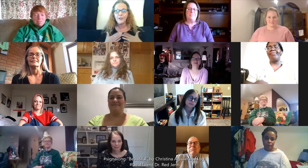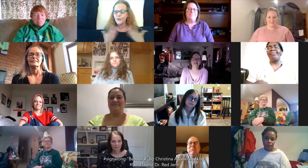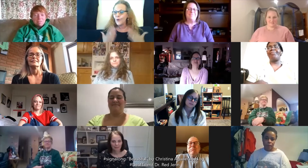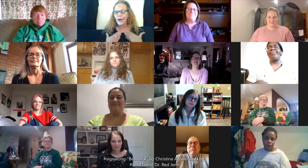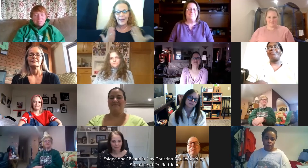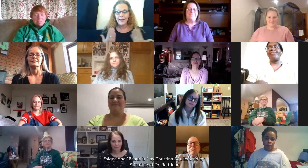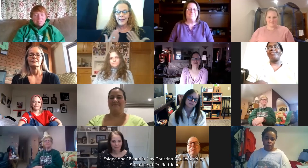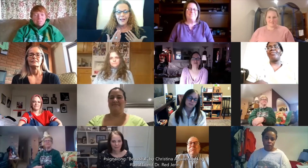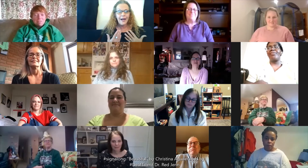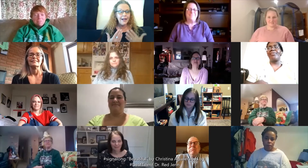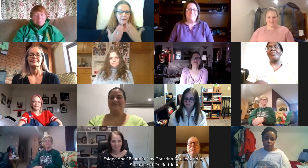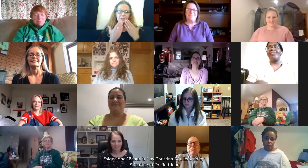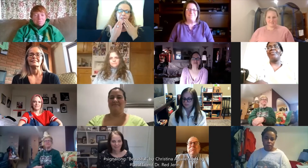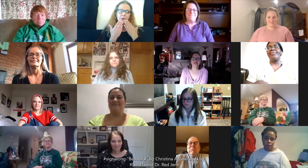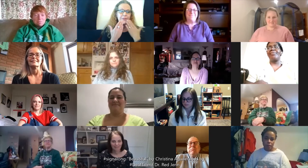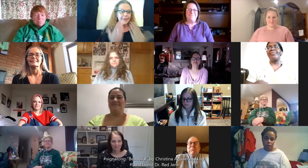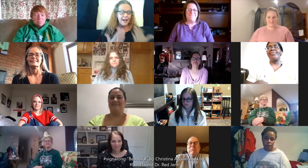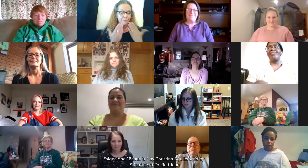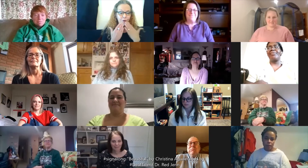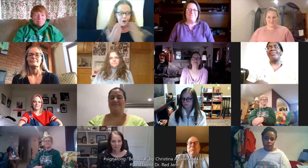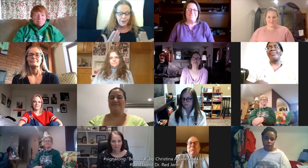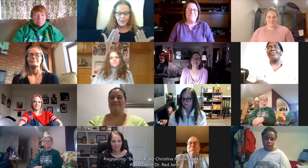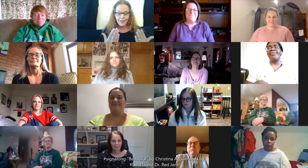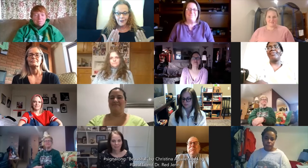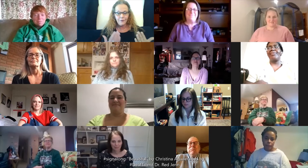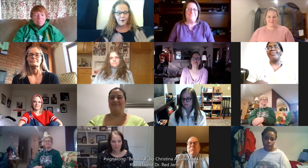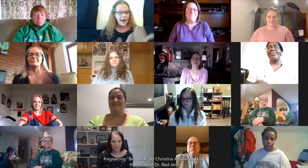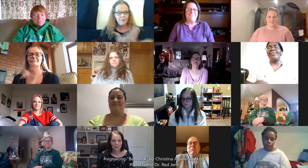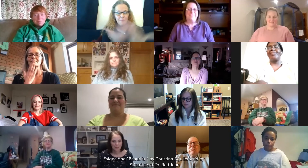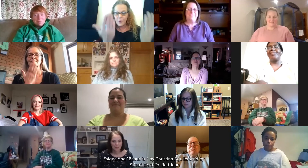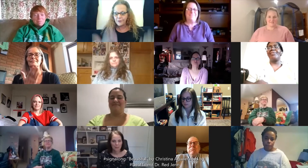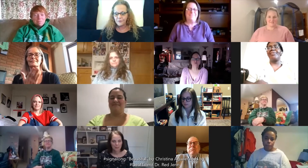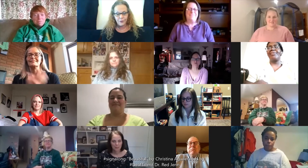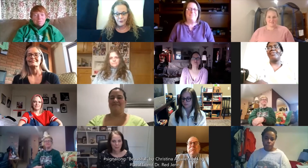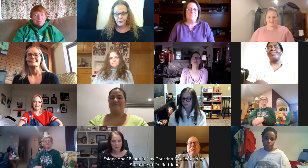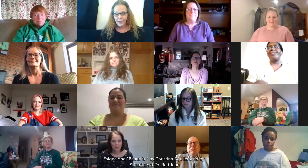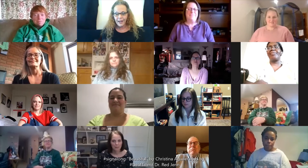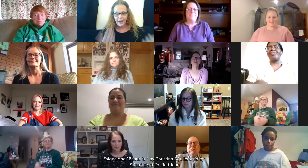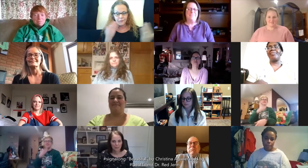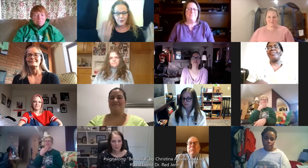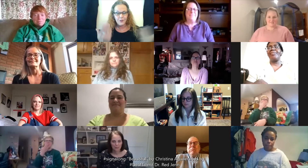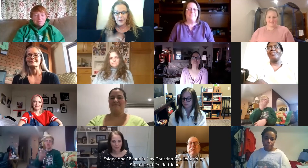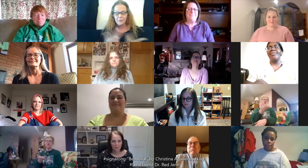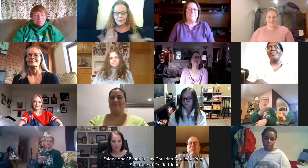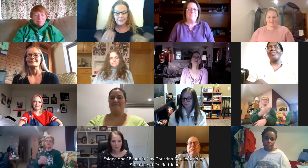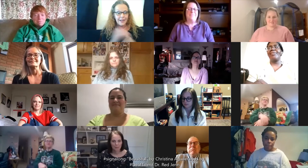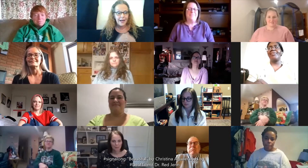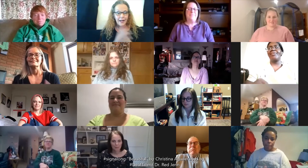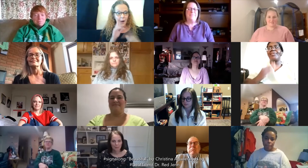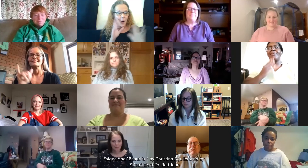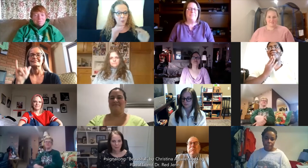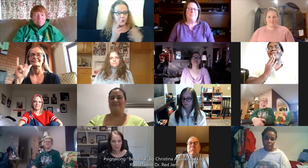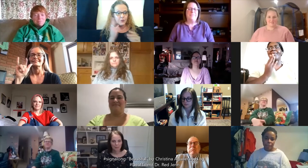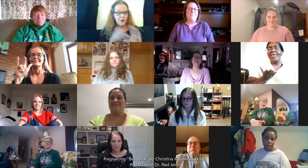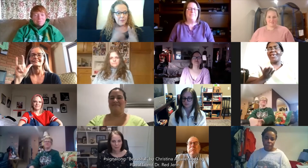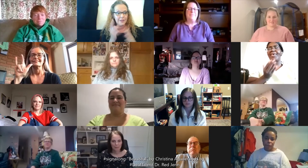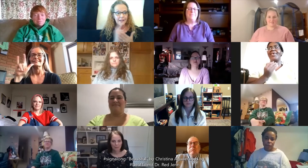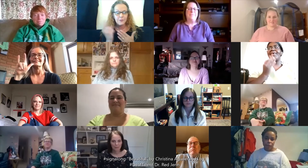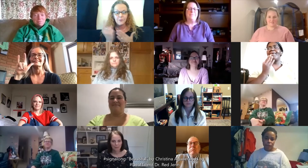joy and i'm so thankful for every one of you and for joining me tonight and i hope you'll join me next week